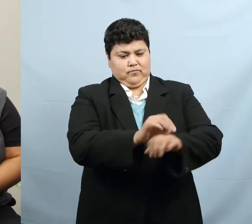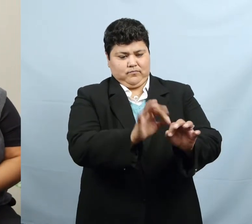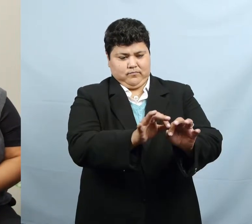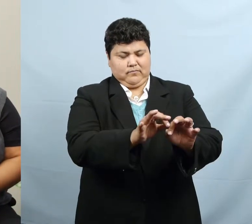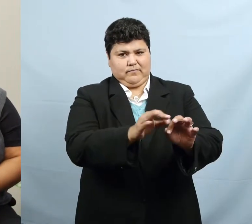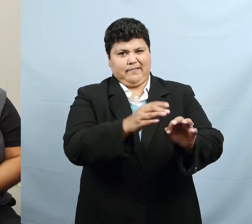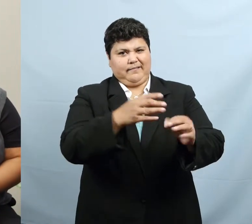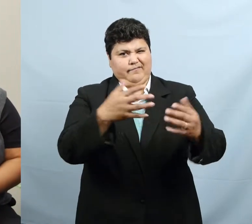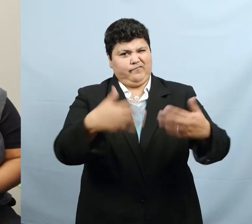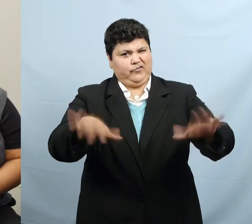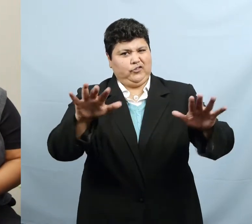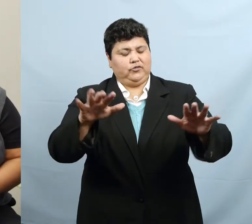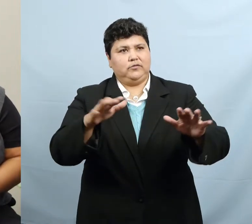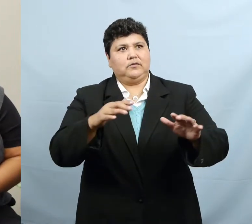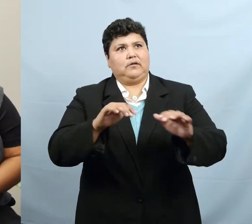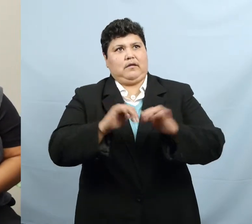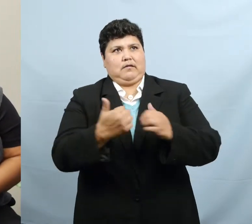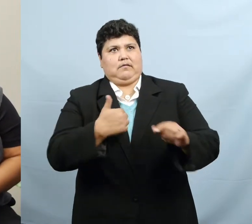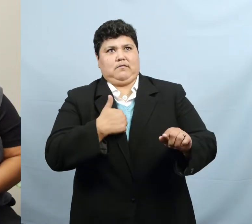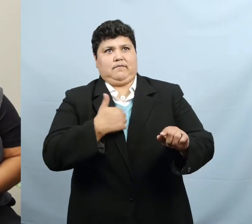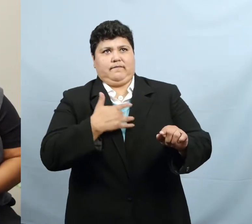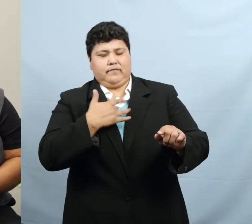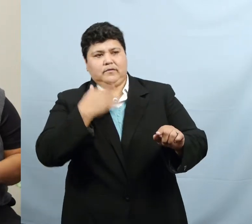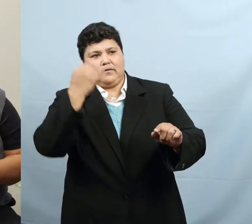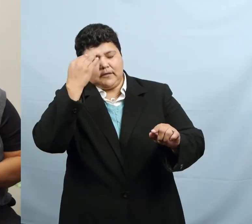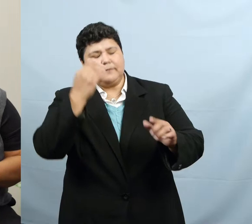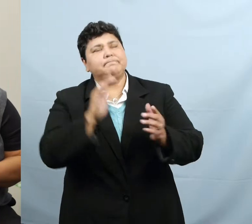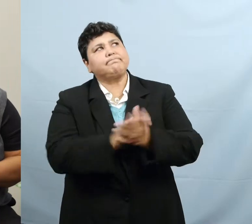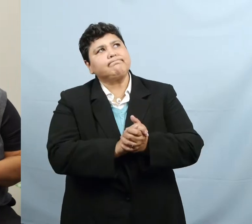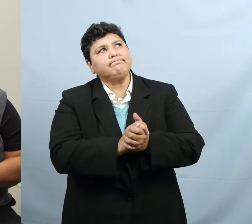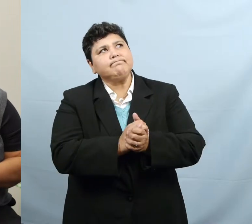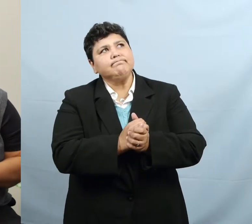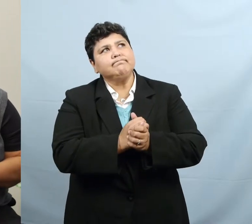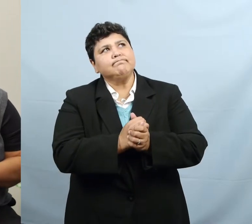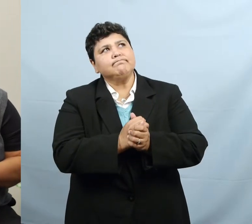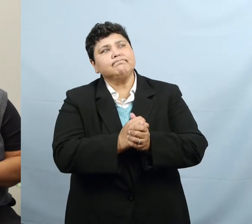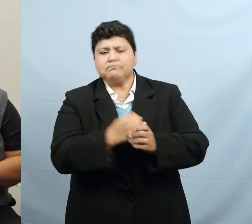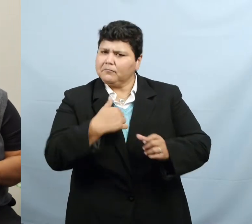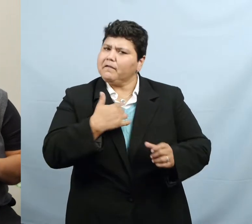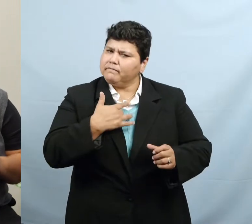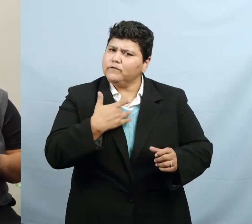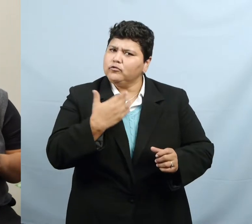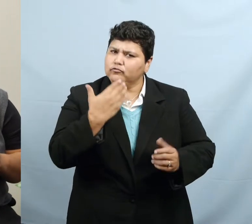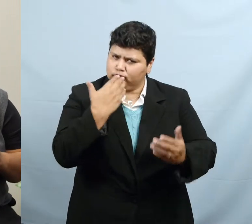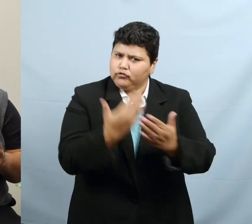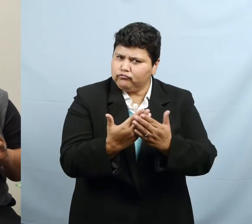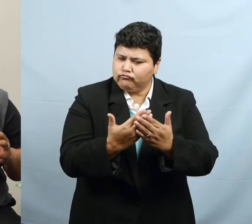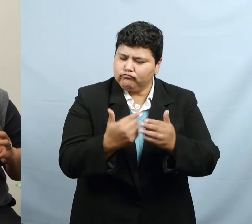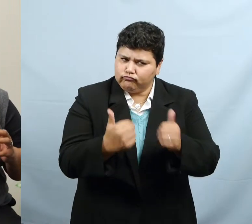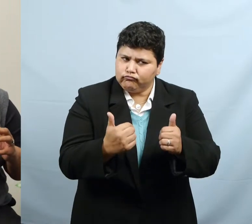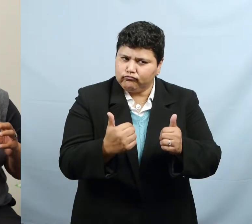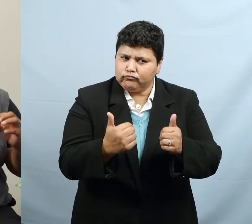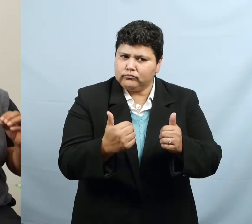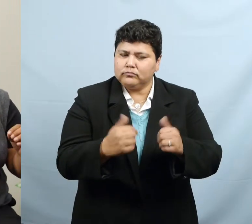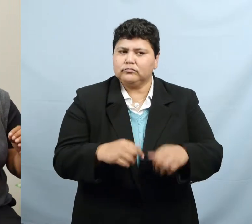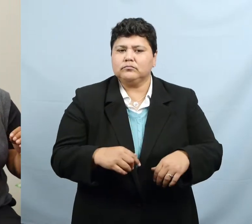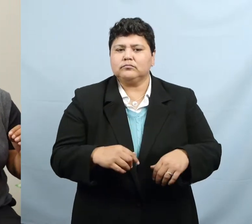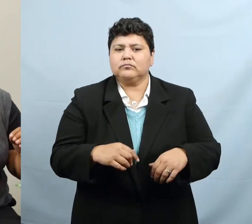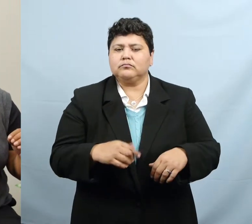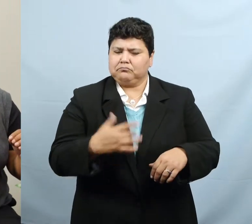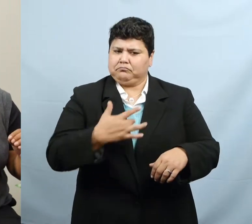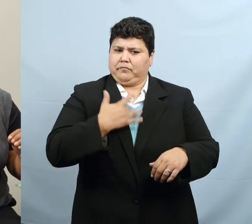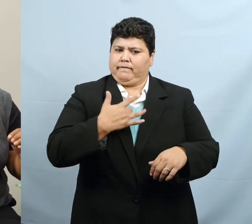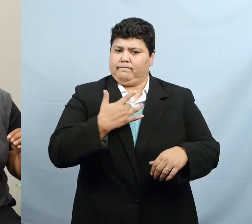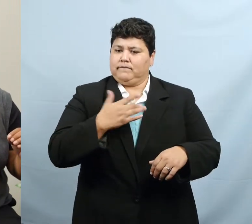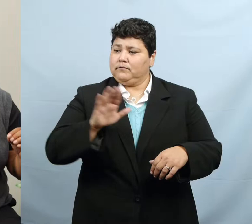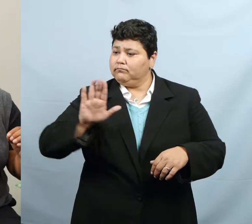well, I feel good in terms of feeling like the goals of